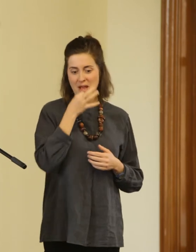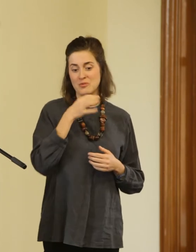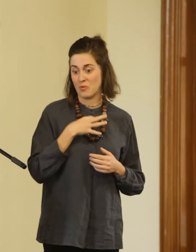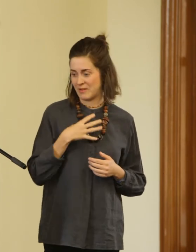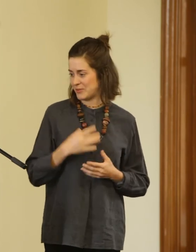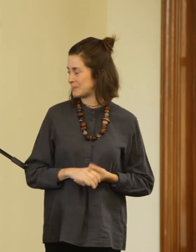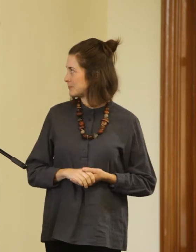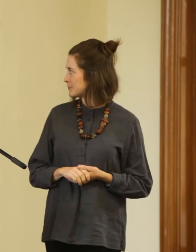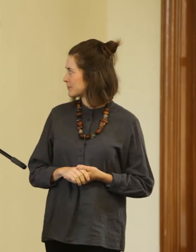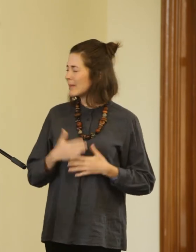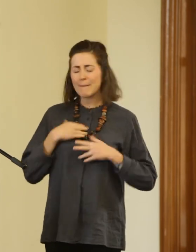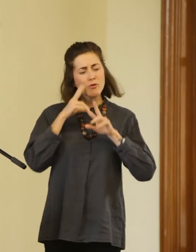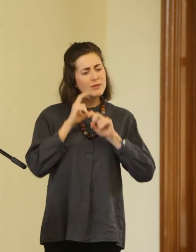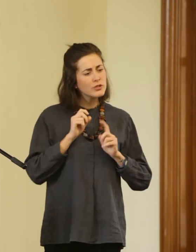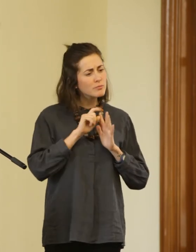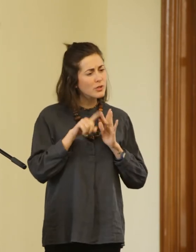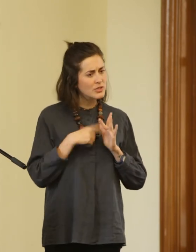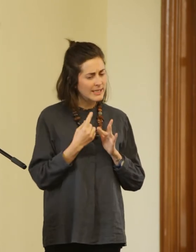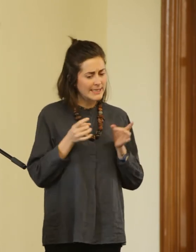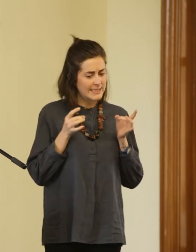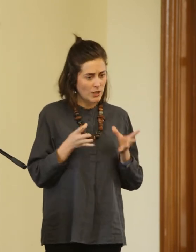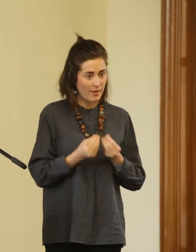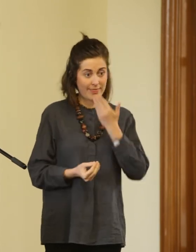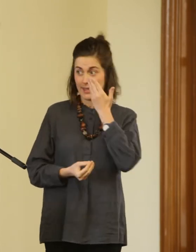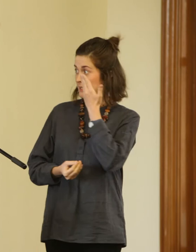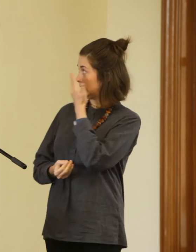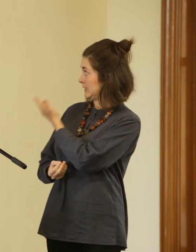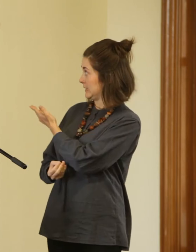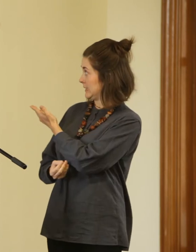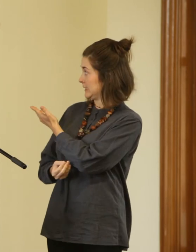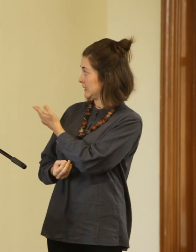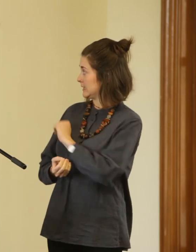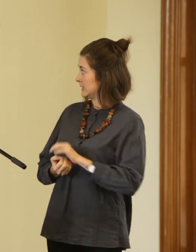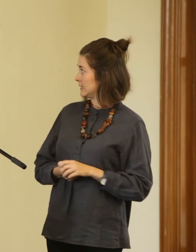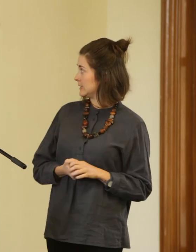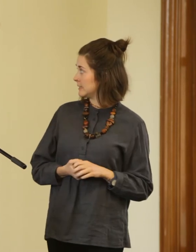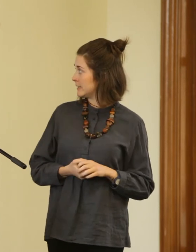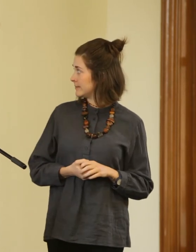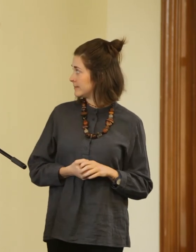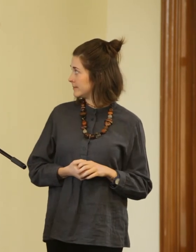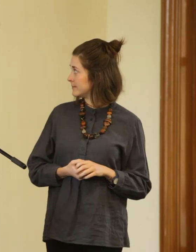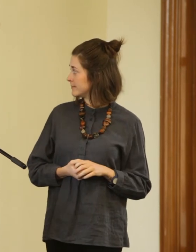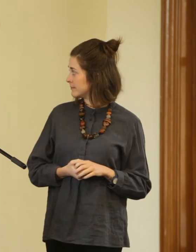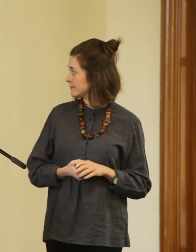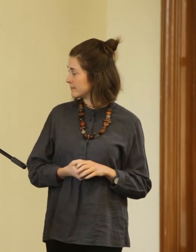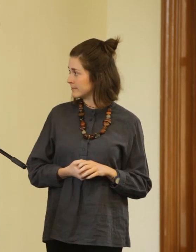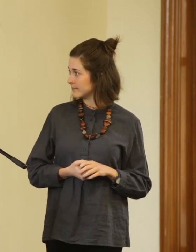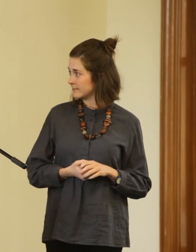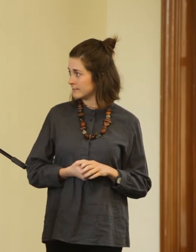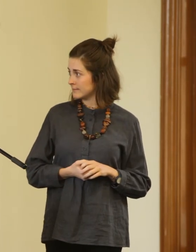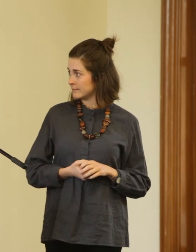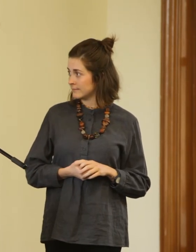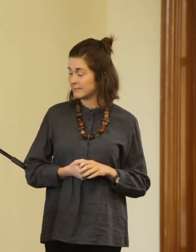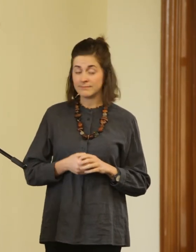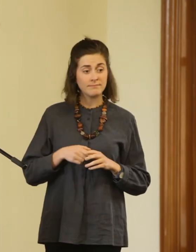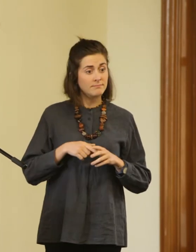My research project begins with this image, despite garnering considerable acclaim